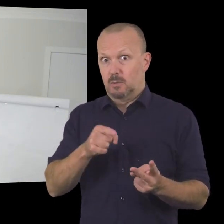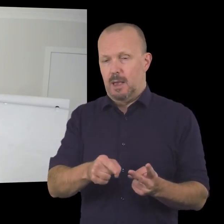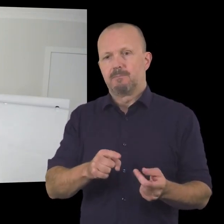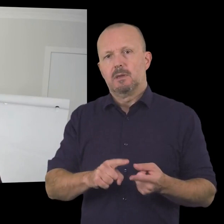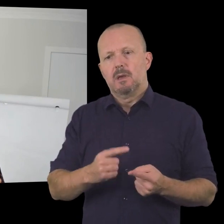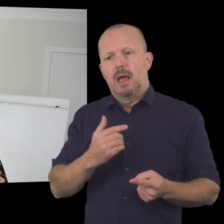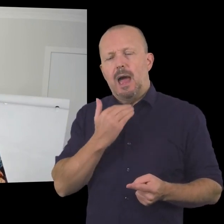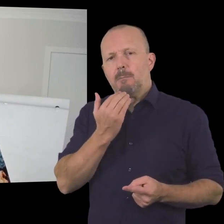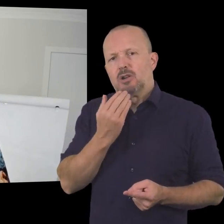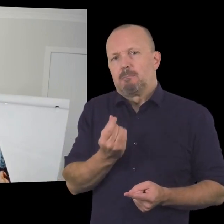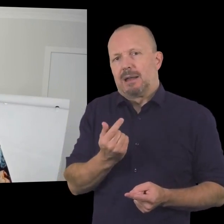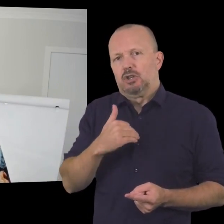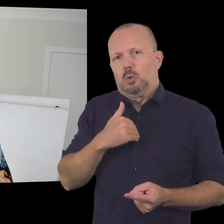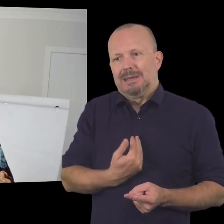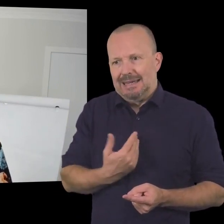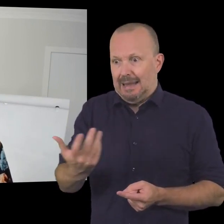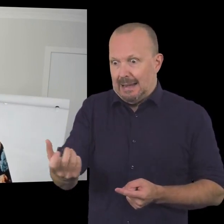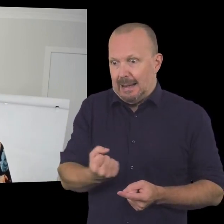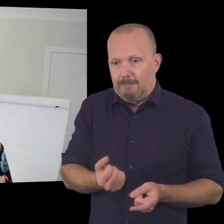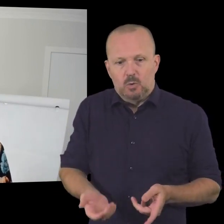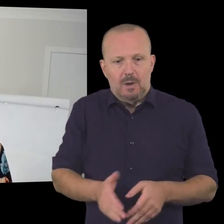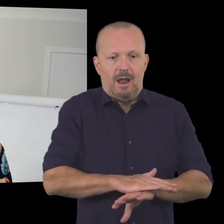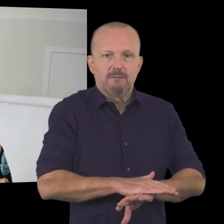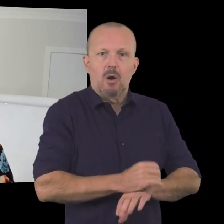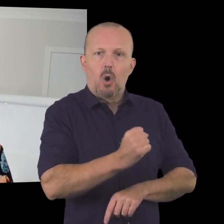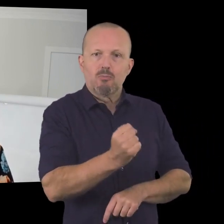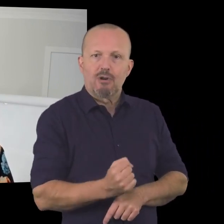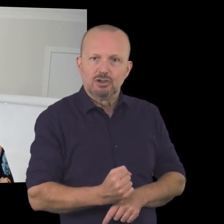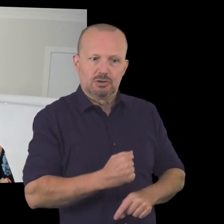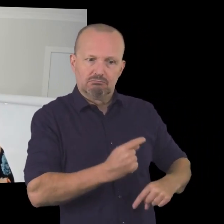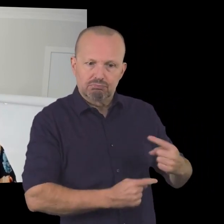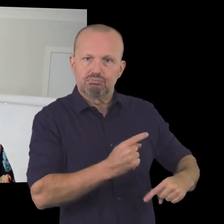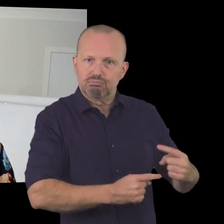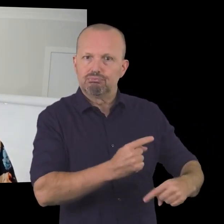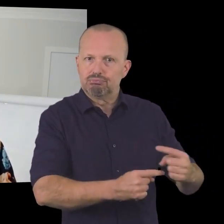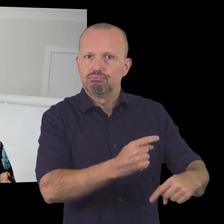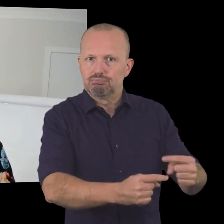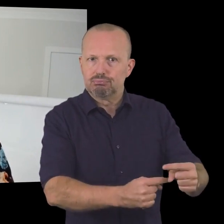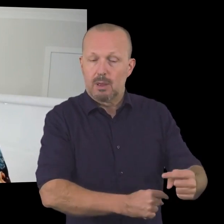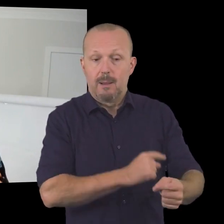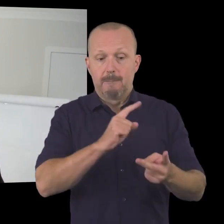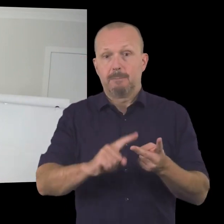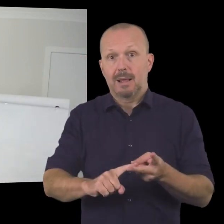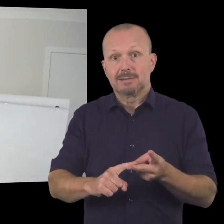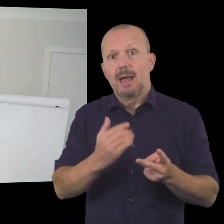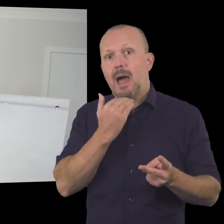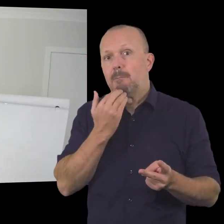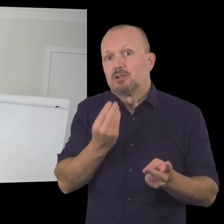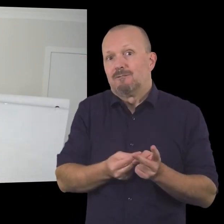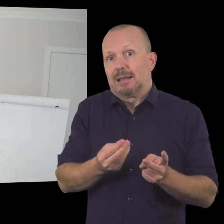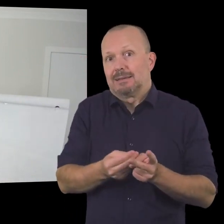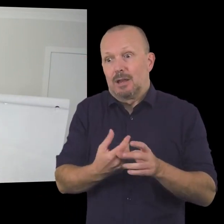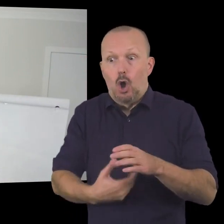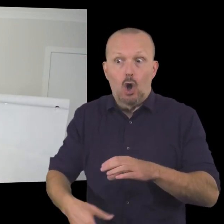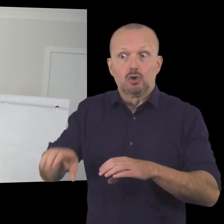money you need so one is how much money do you need to operate as an organization of a year and how much money do you also need to